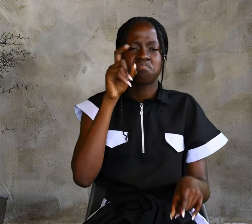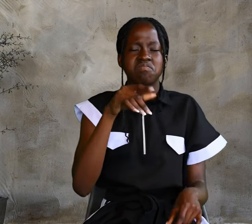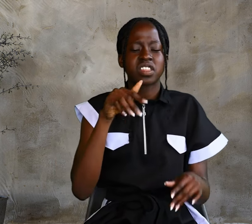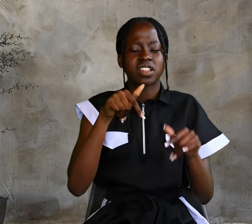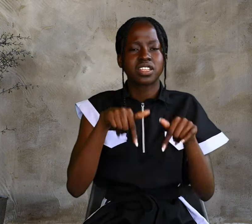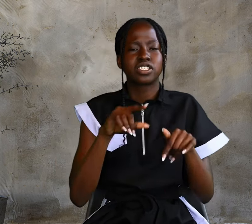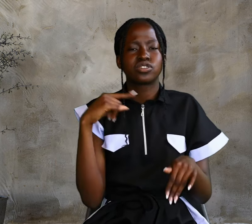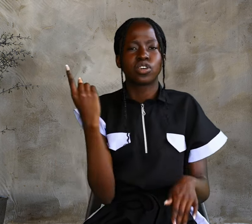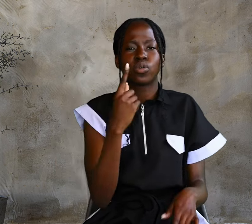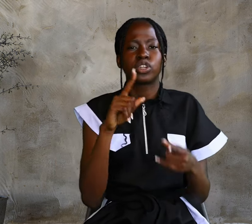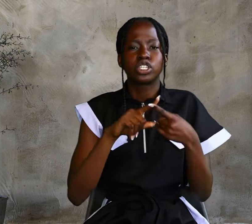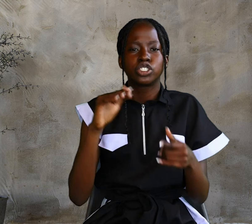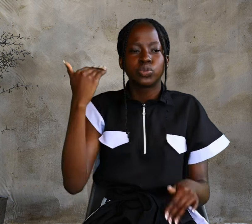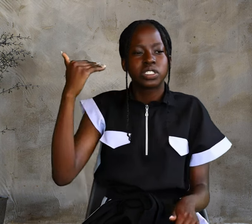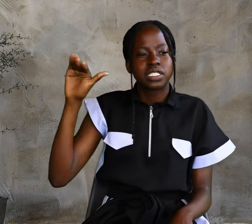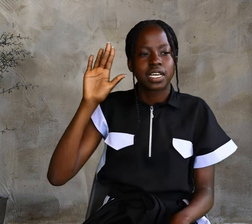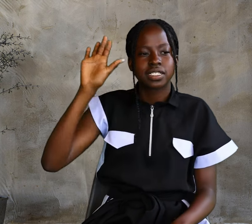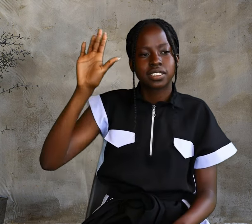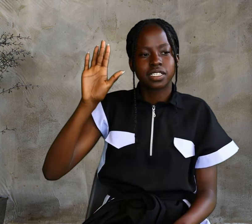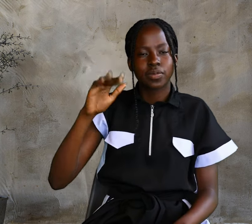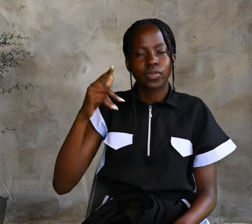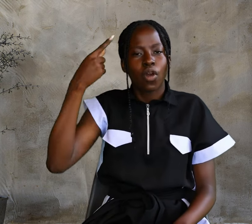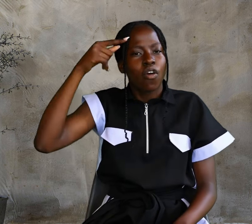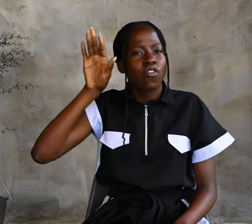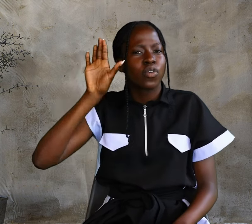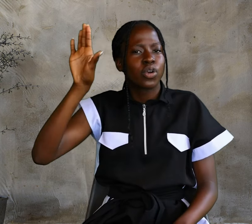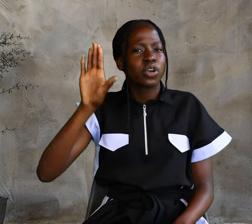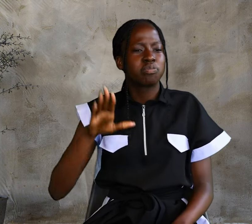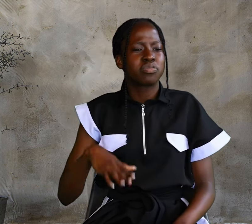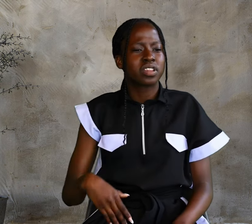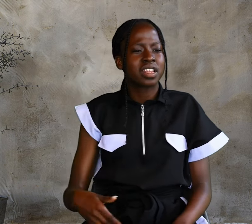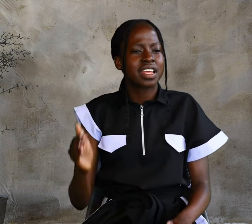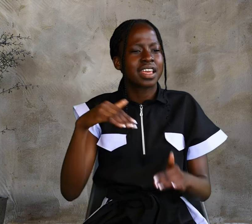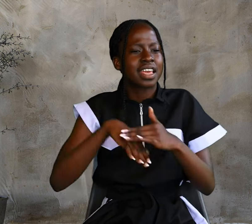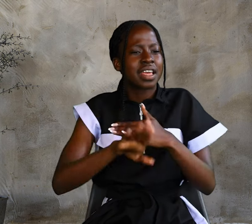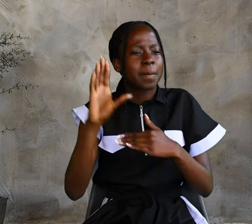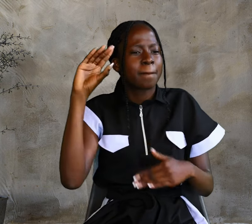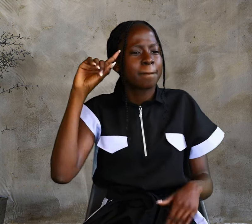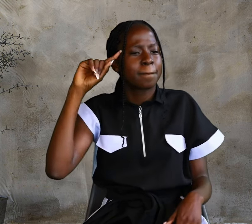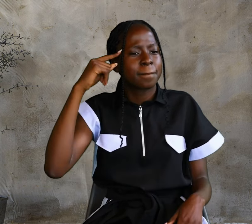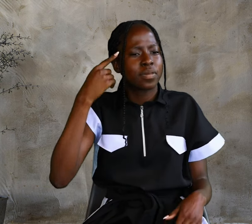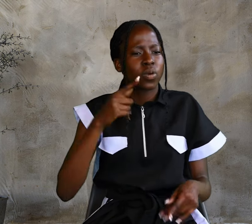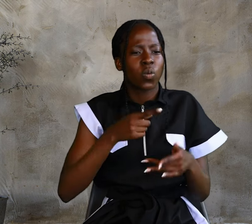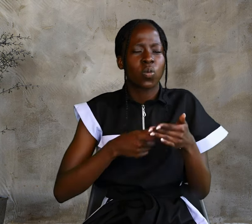to test him, for he already had in mind what he was going to do.